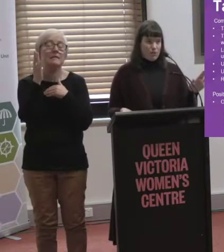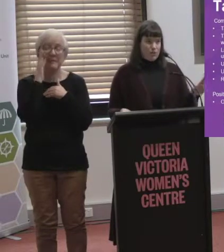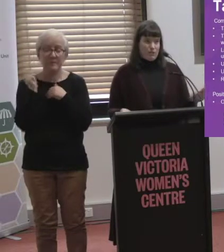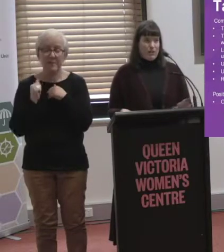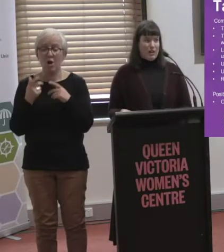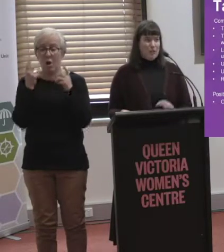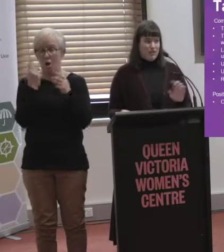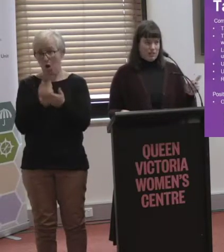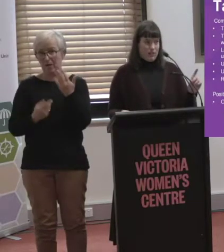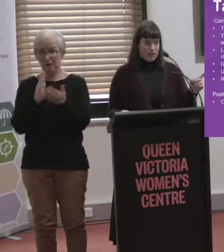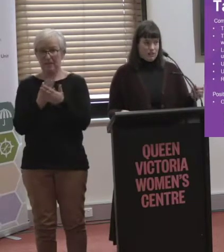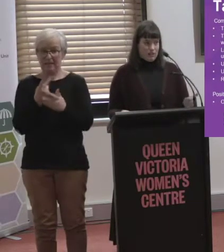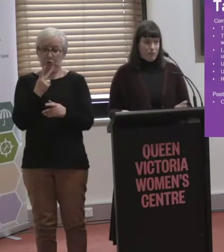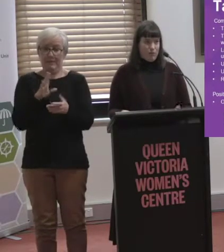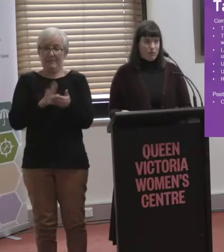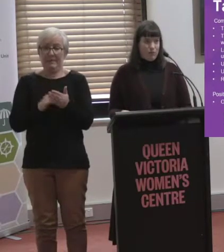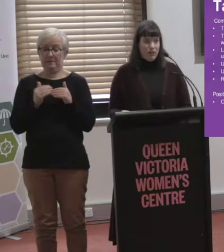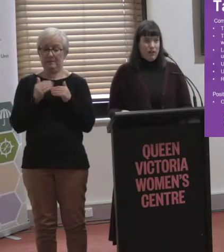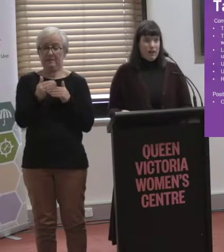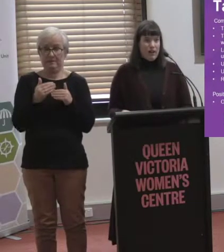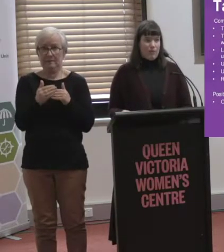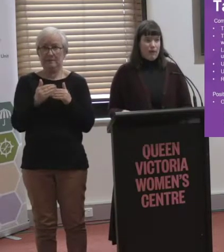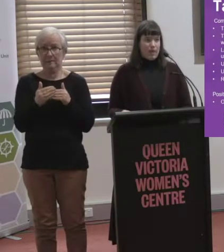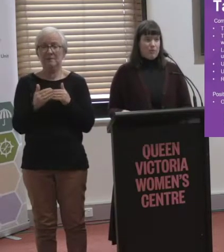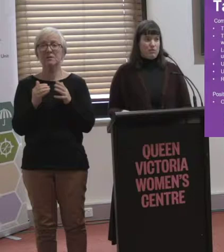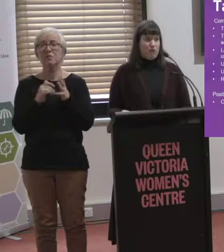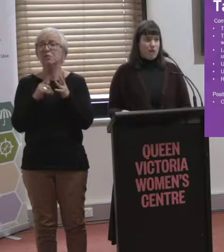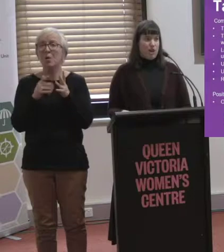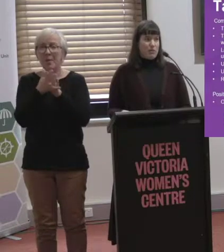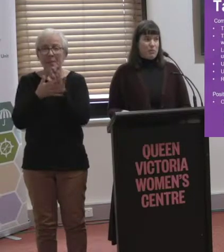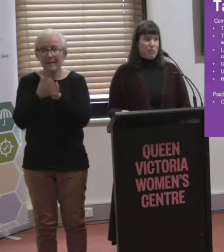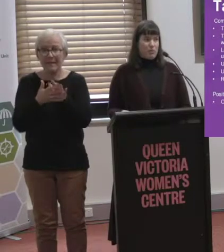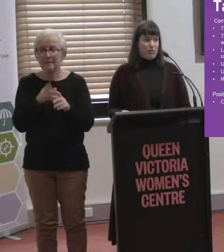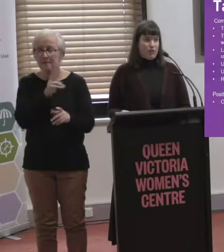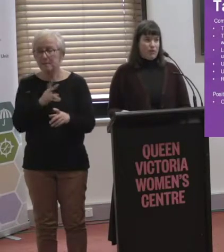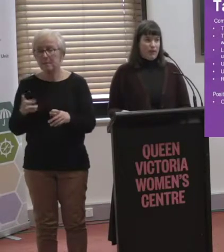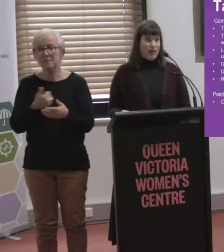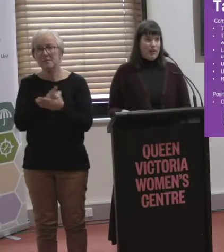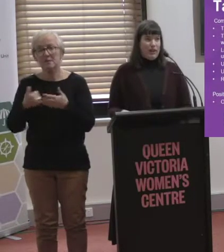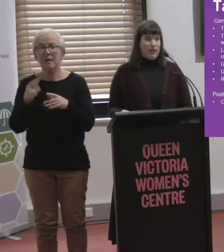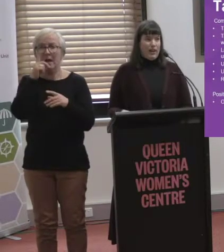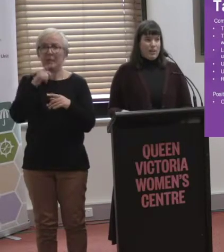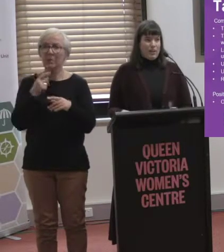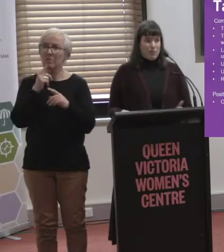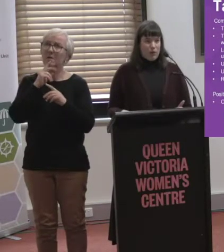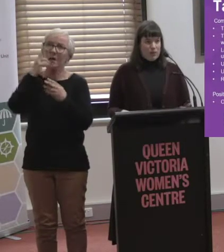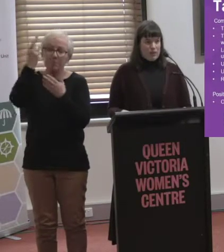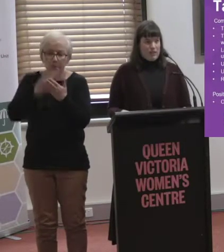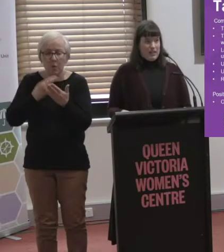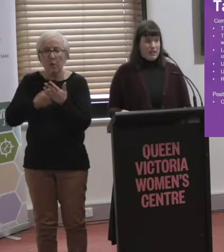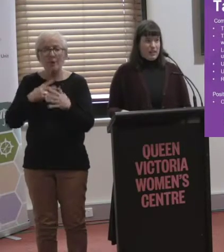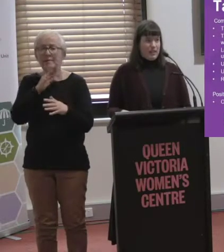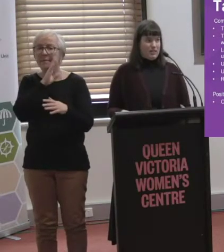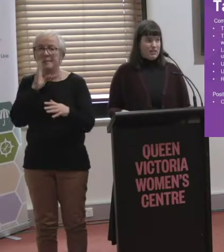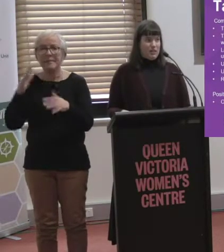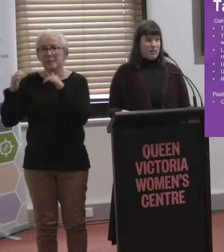Don't quote me on that time, but it's a short timeframe before. And it was very common for people to report that they missed appointments because